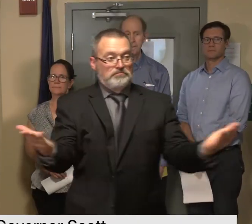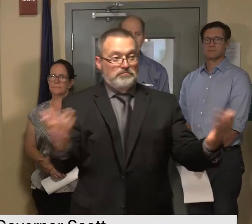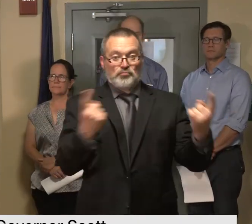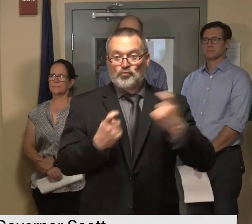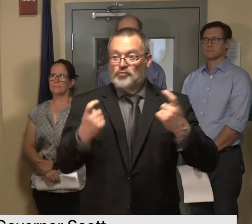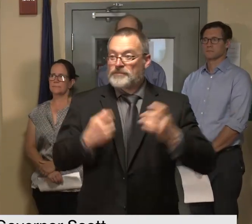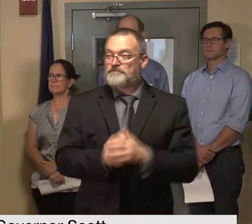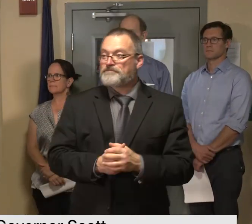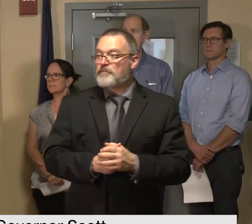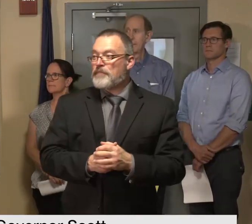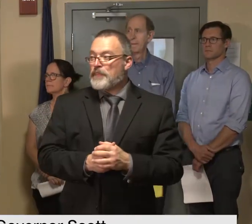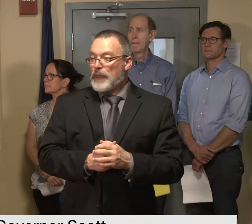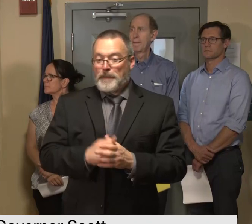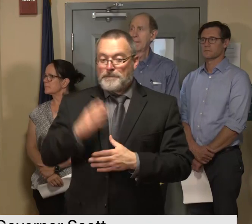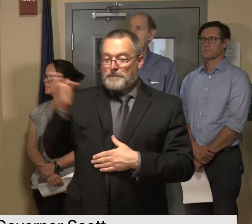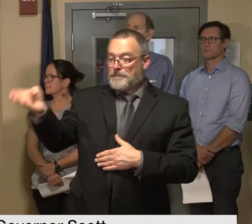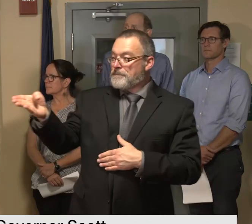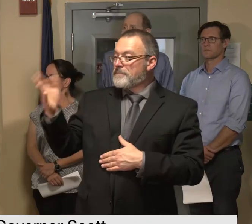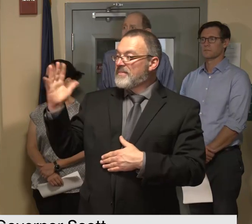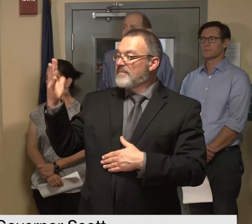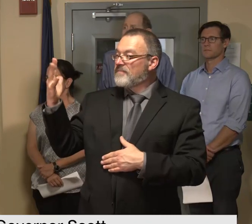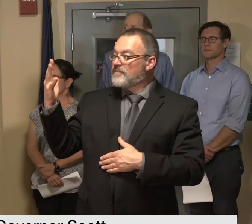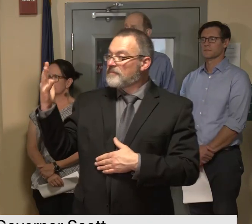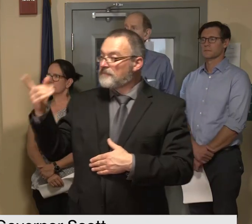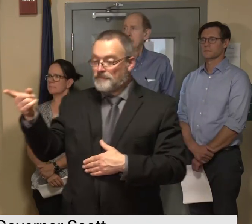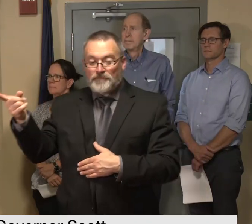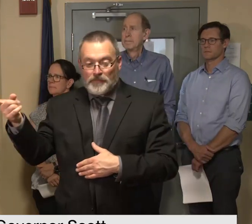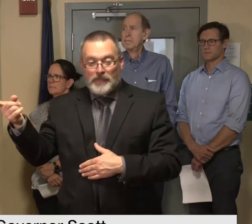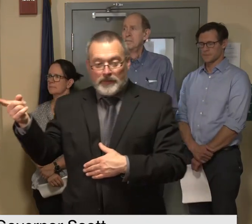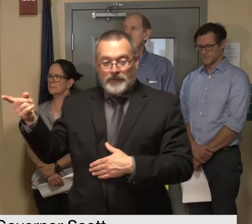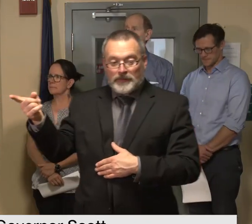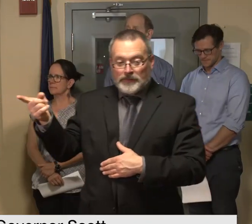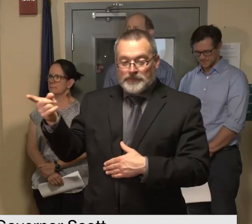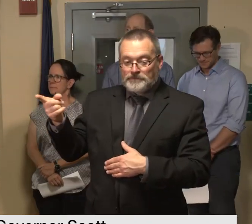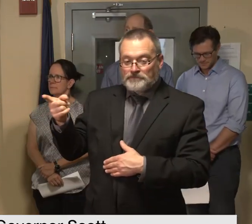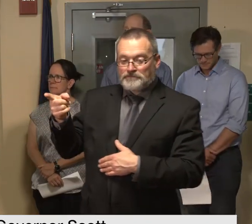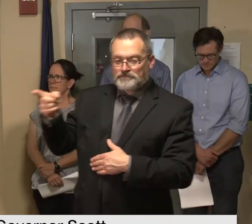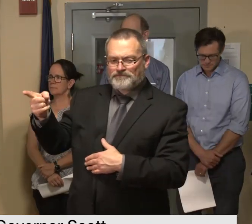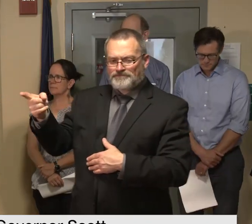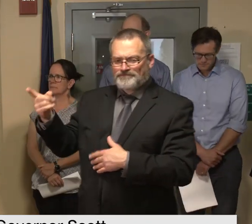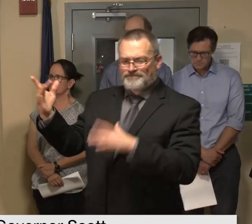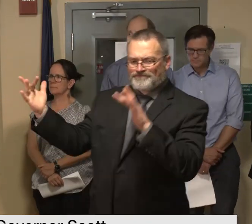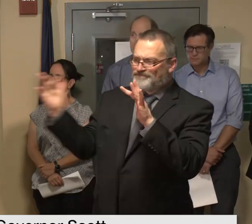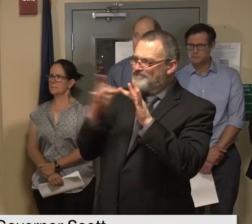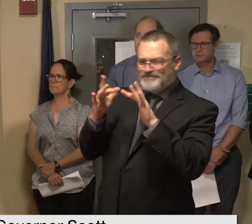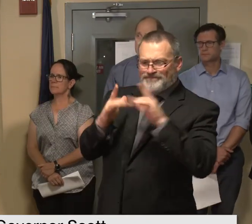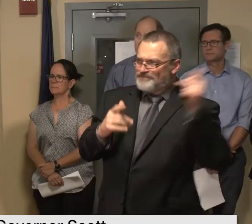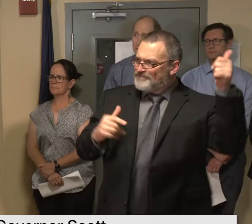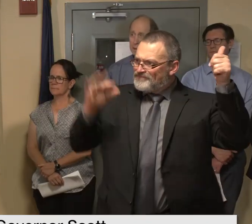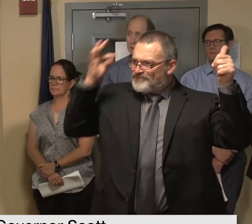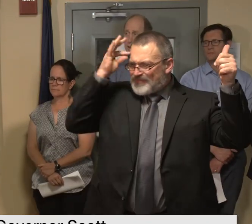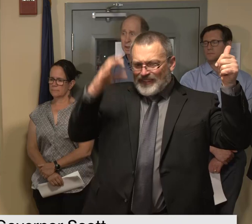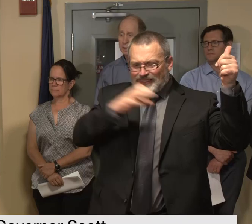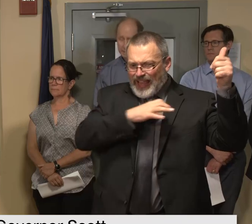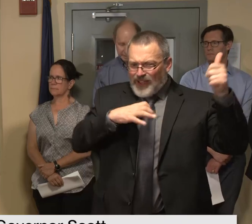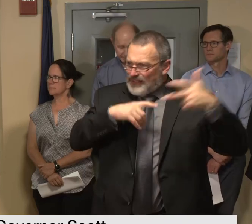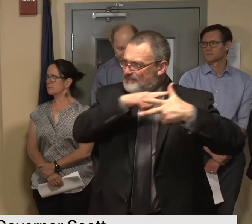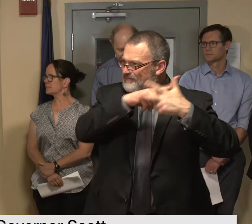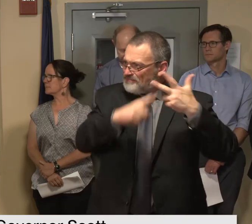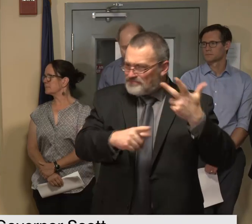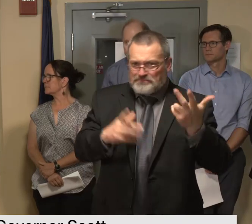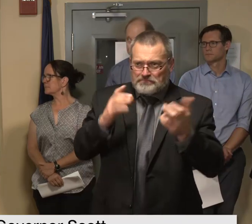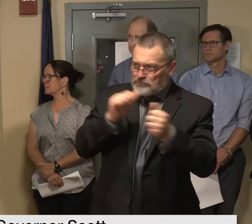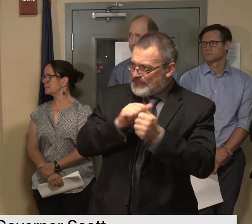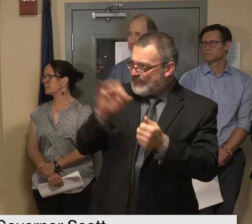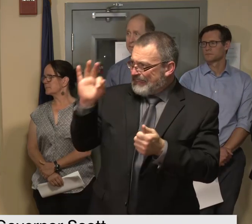have you been in contact with say our federal delegation or starting any fema talks conversations um i had a